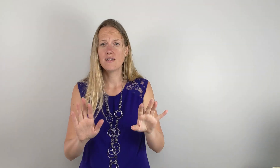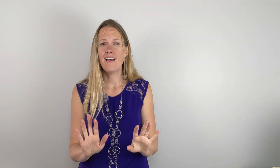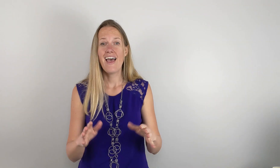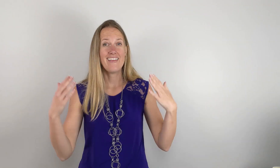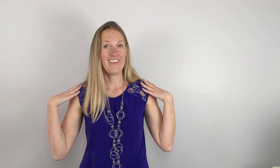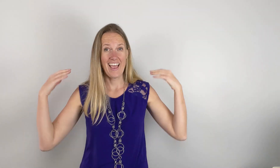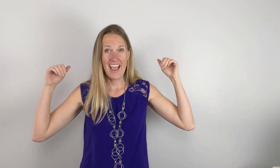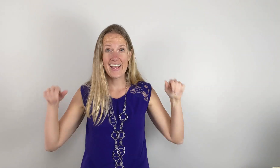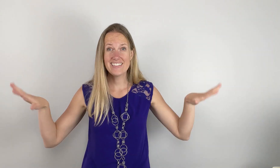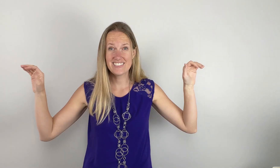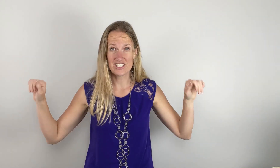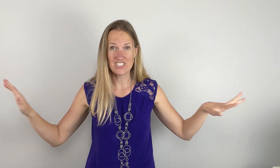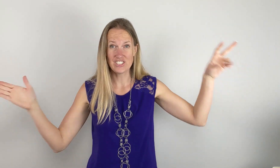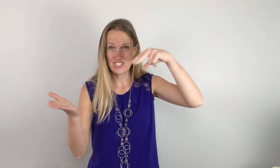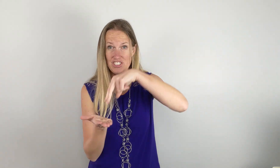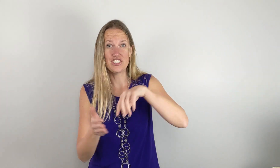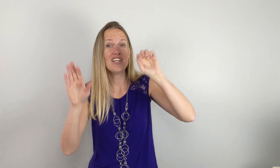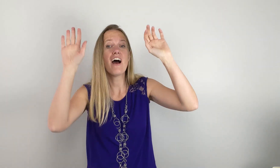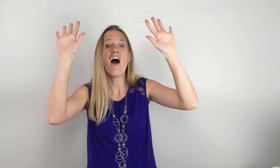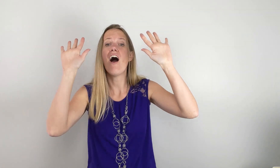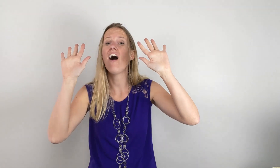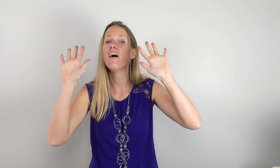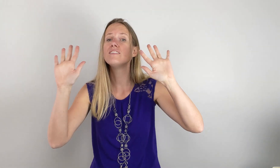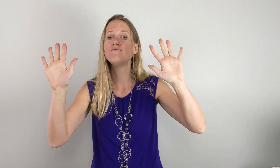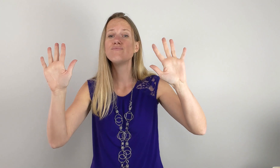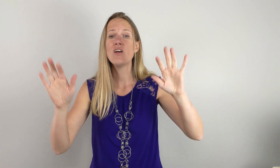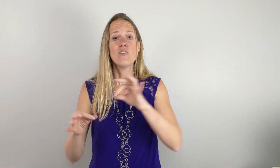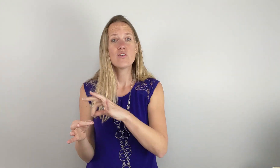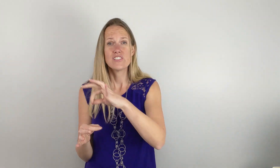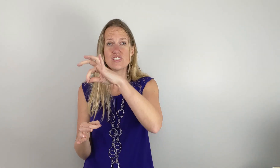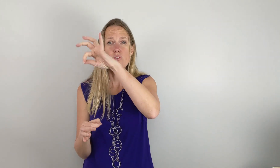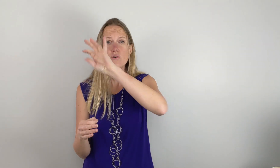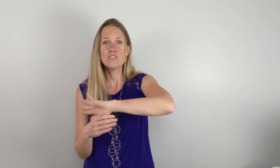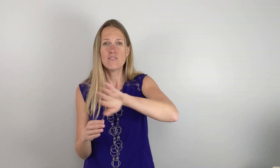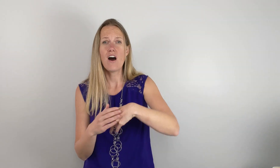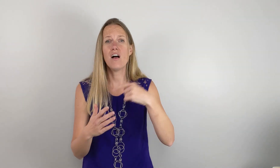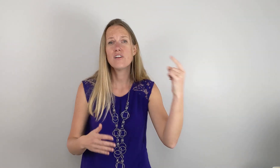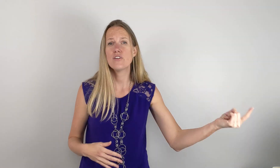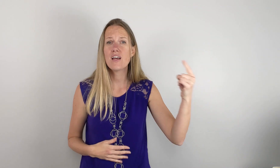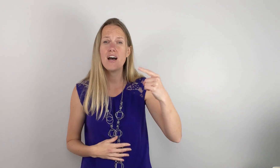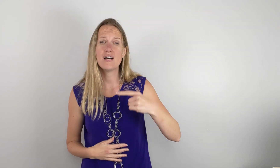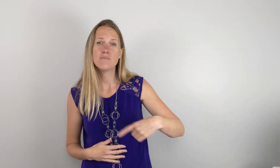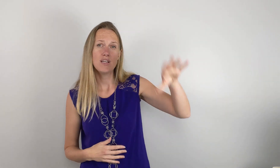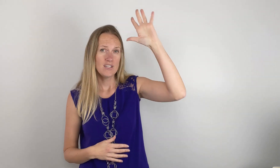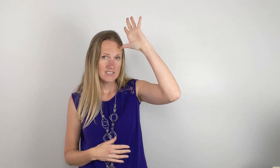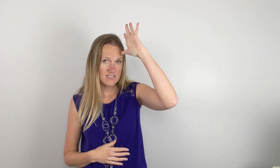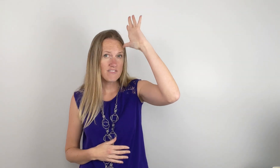And the angels stood in awe. For the souls of all who'd come to the